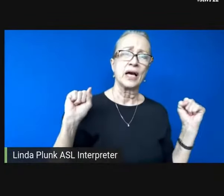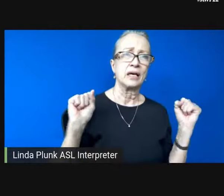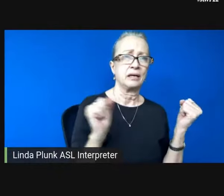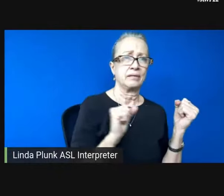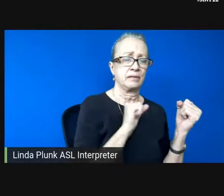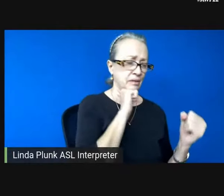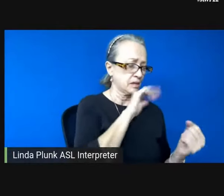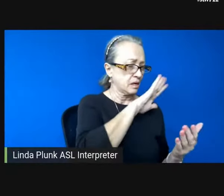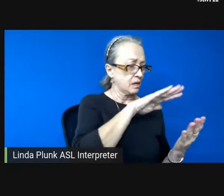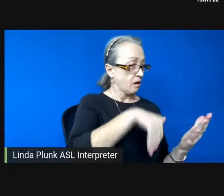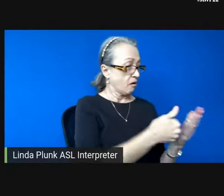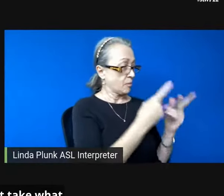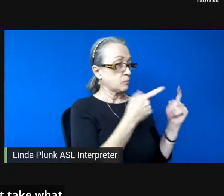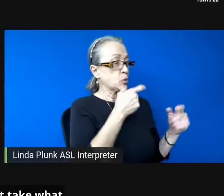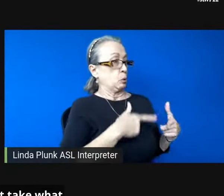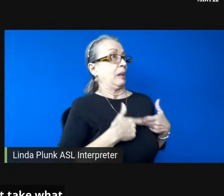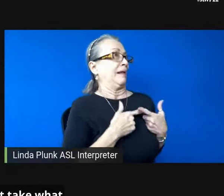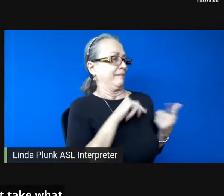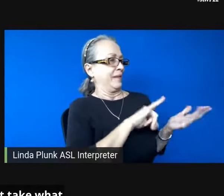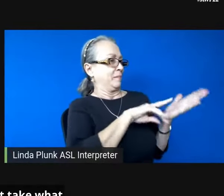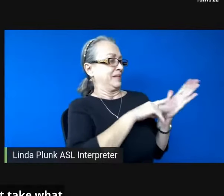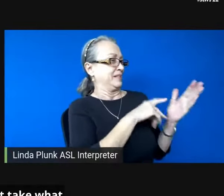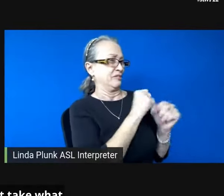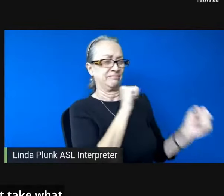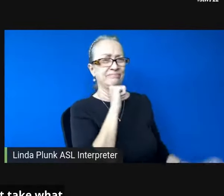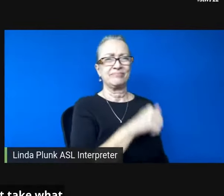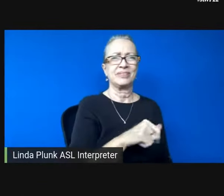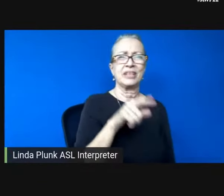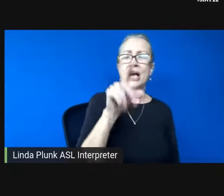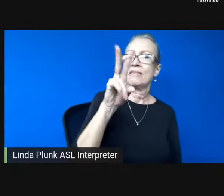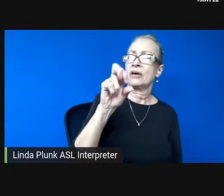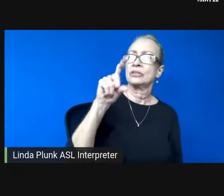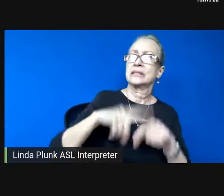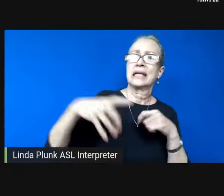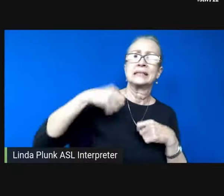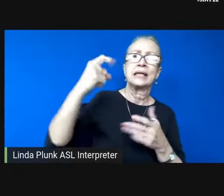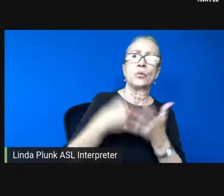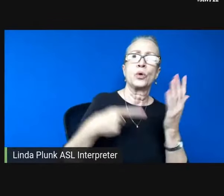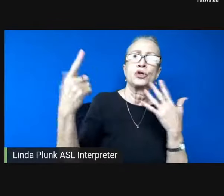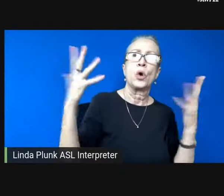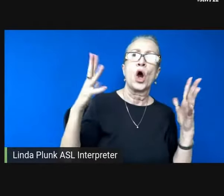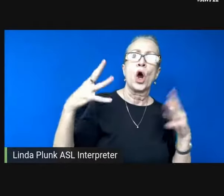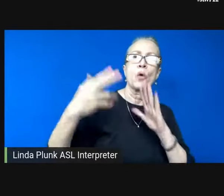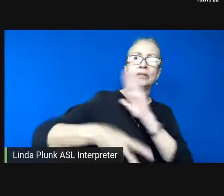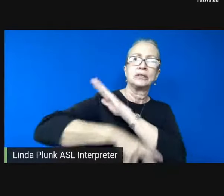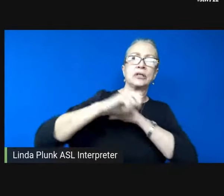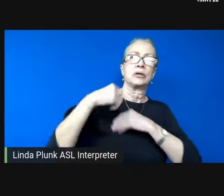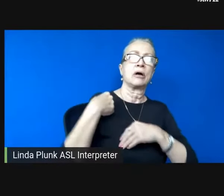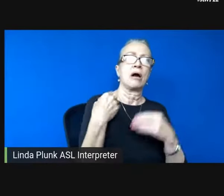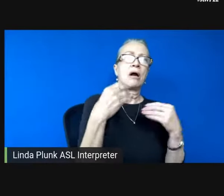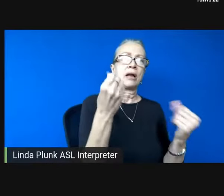is surviving. A virus can't take what they already stole. Our land, our labor, our language, our